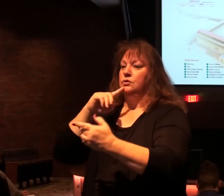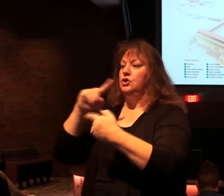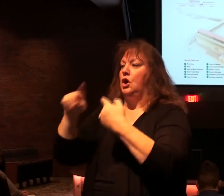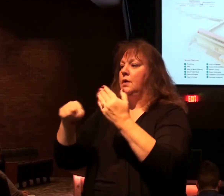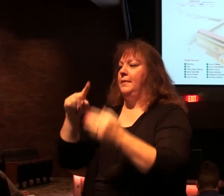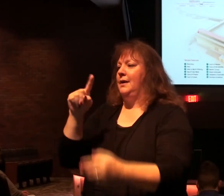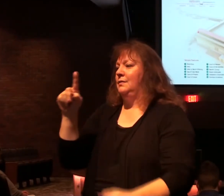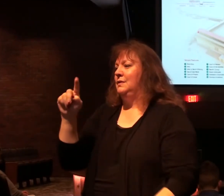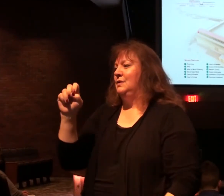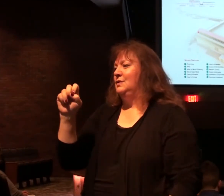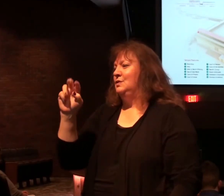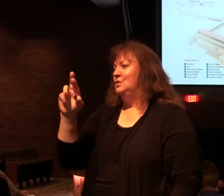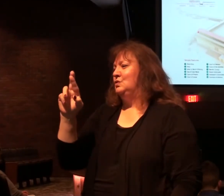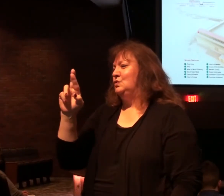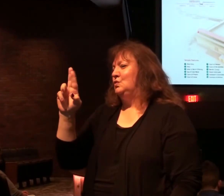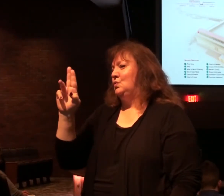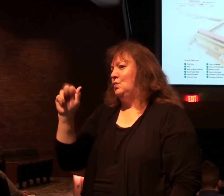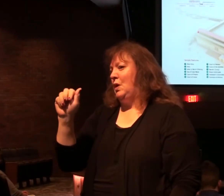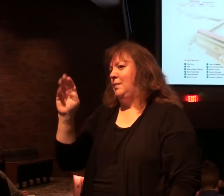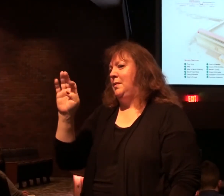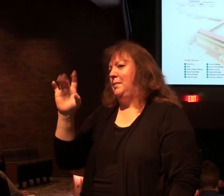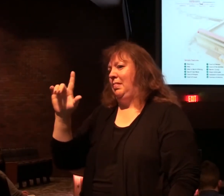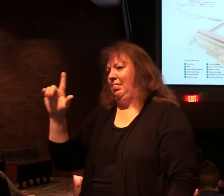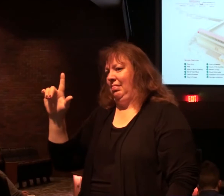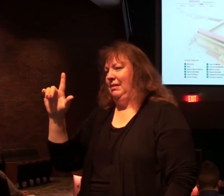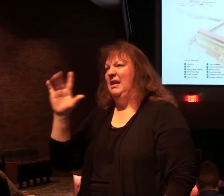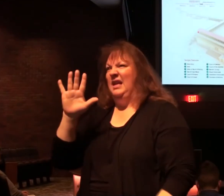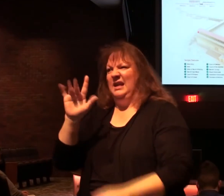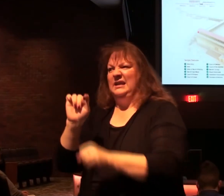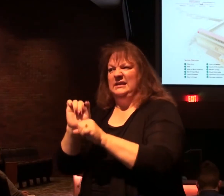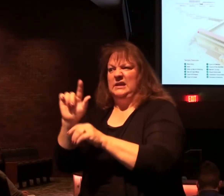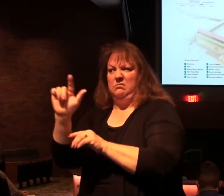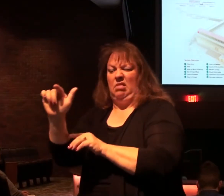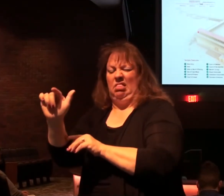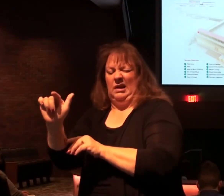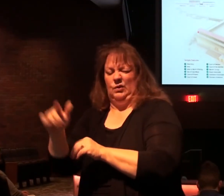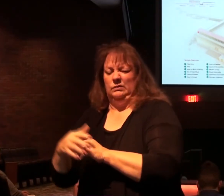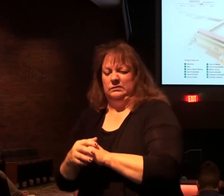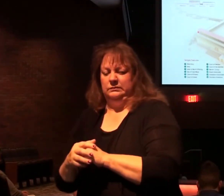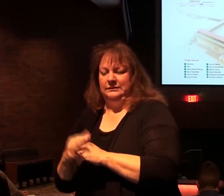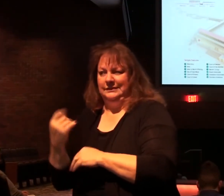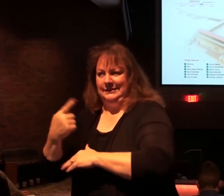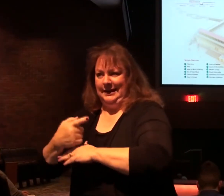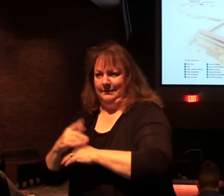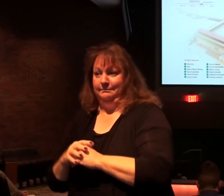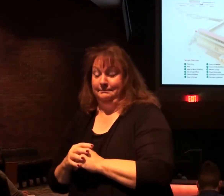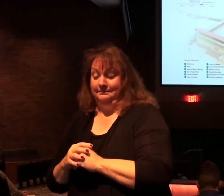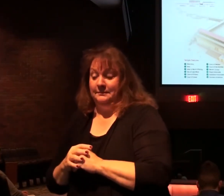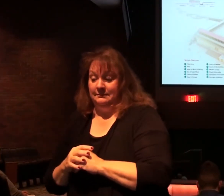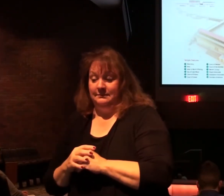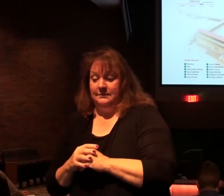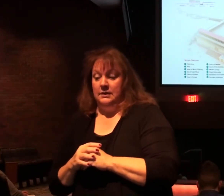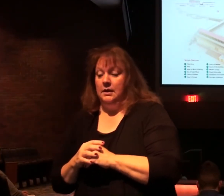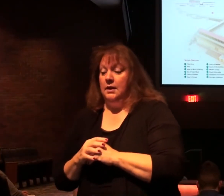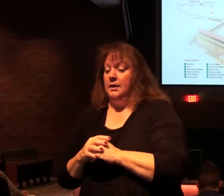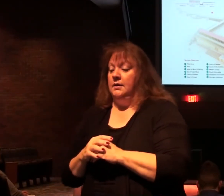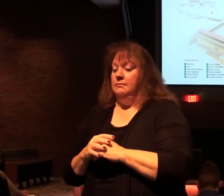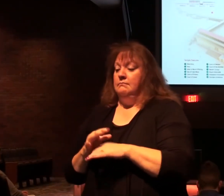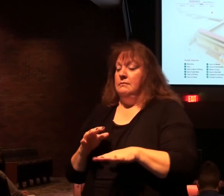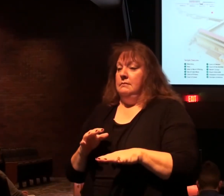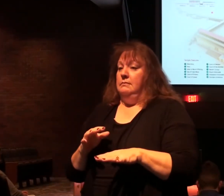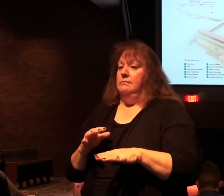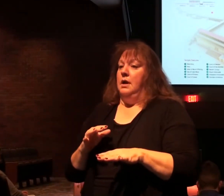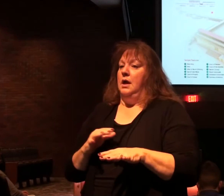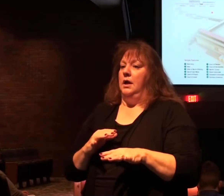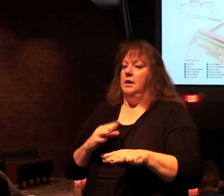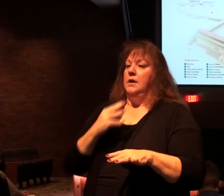Zerubbabel in his temple a little bit later in our study today. But this will be under